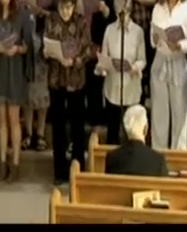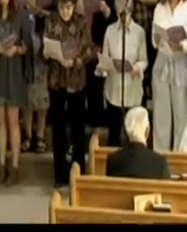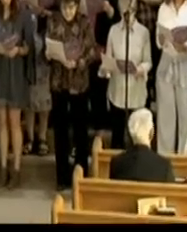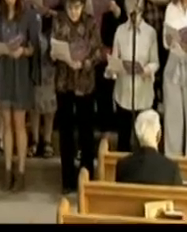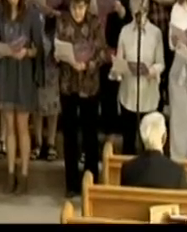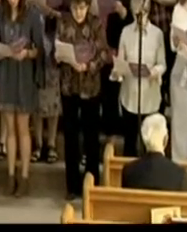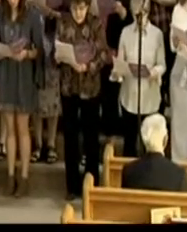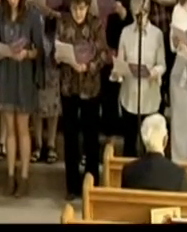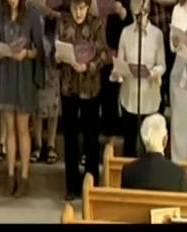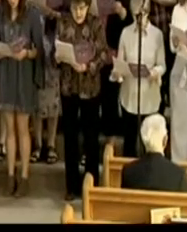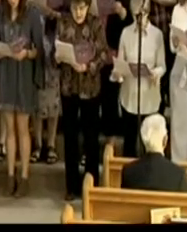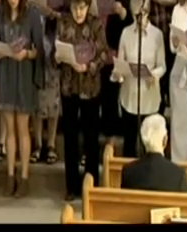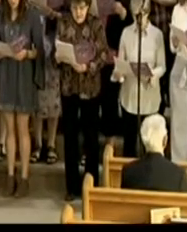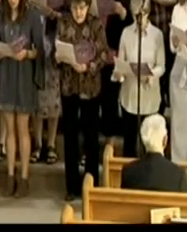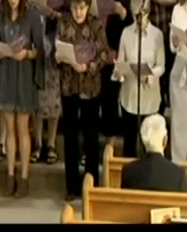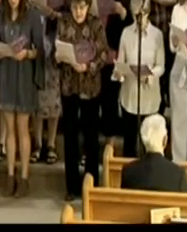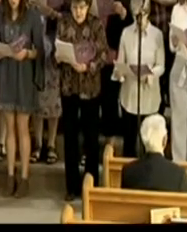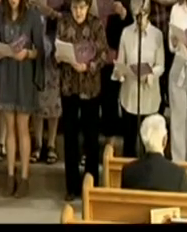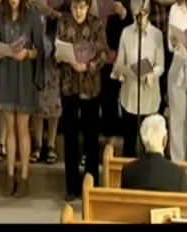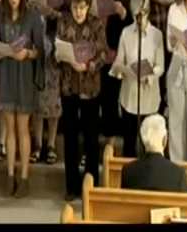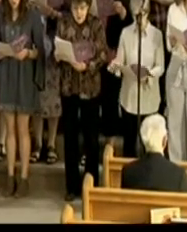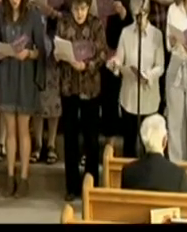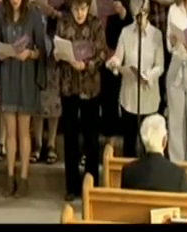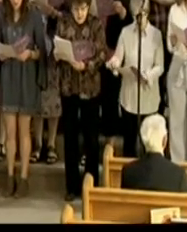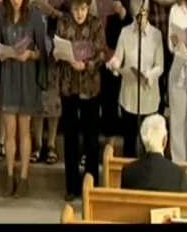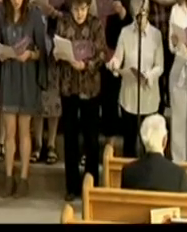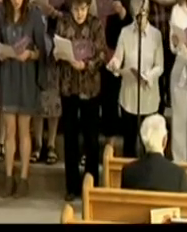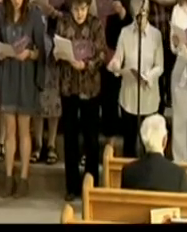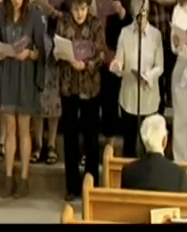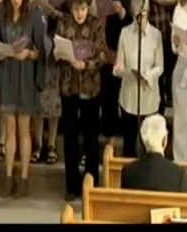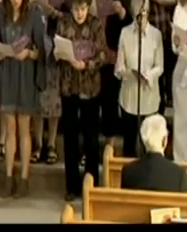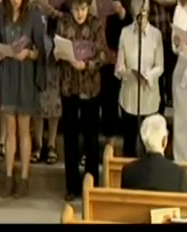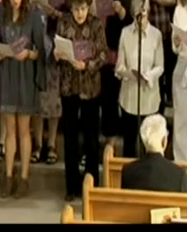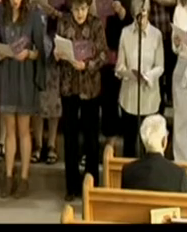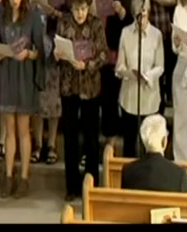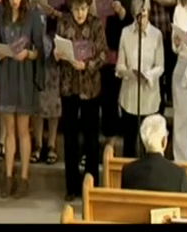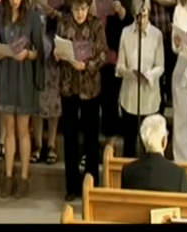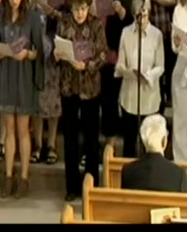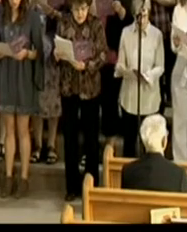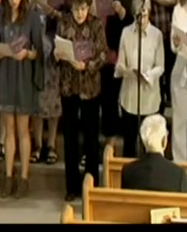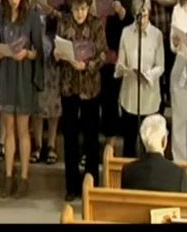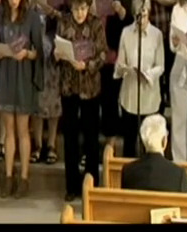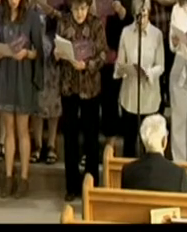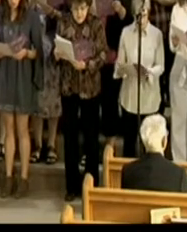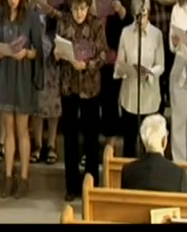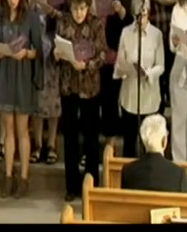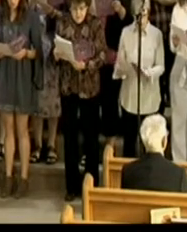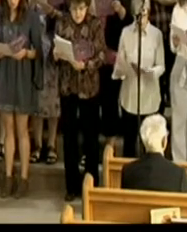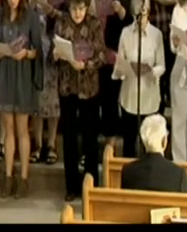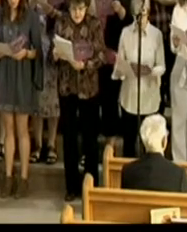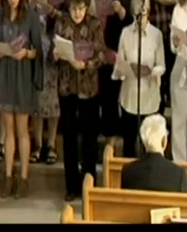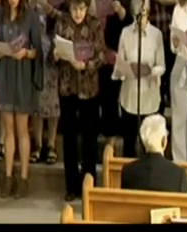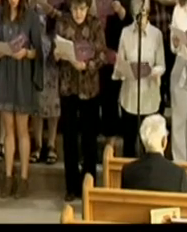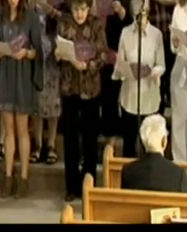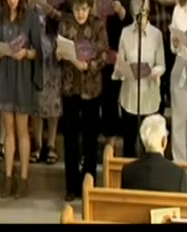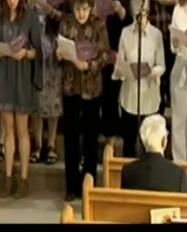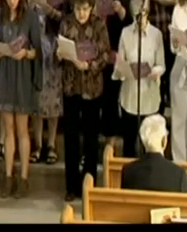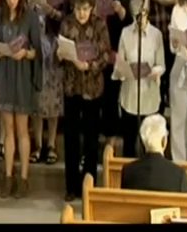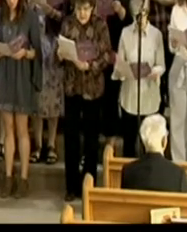lead us in as The music plays for